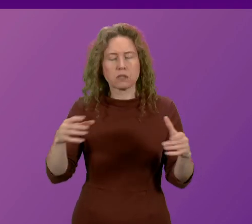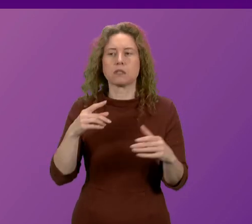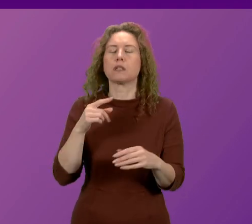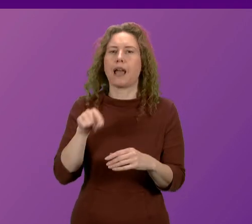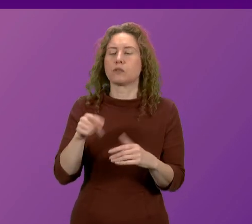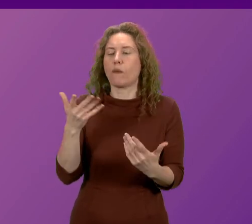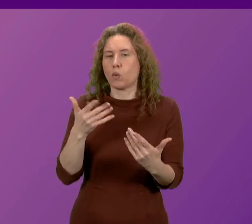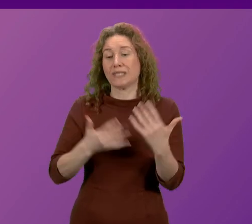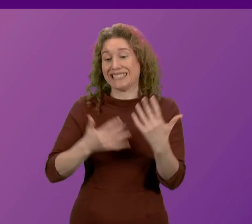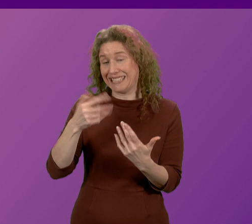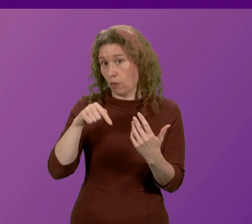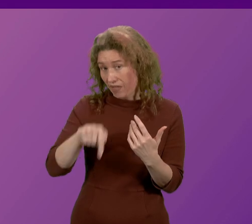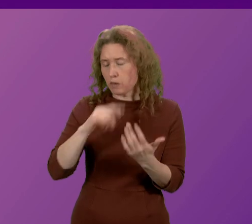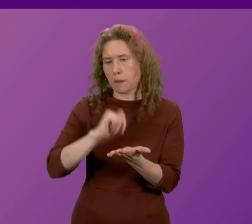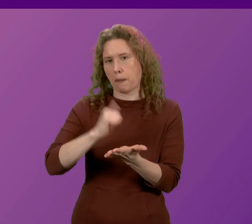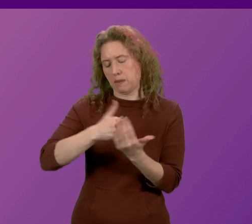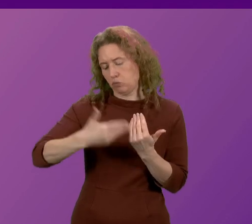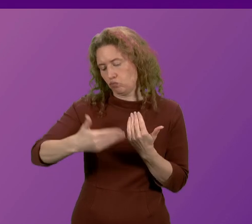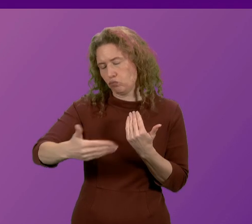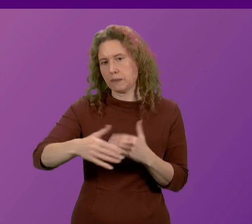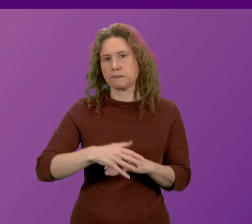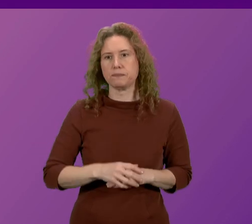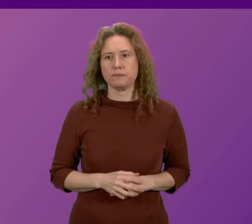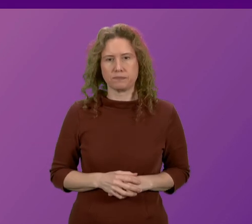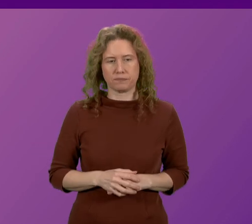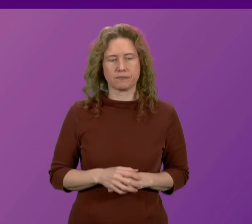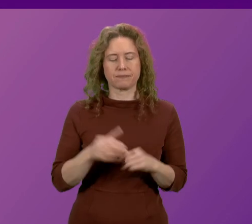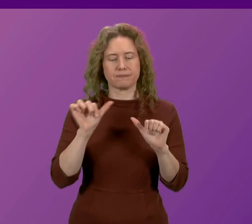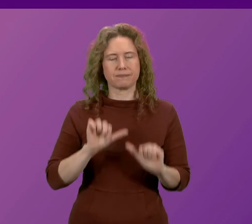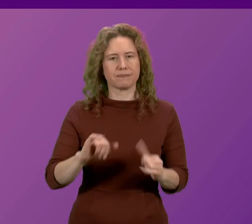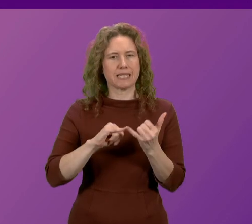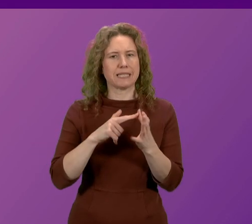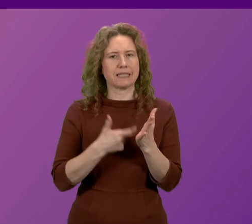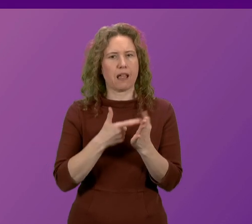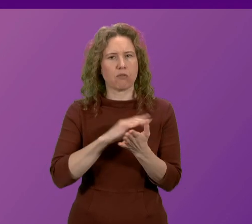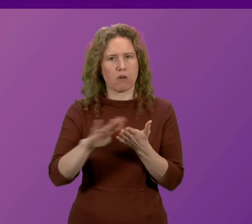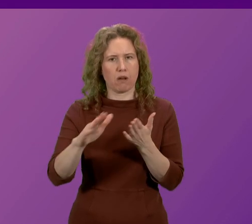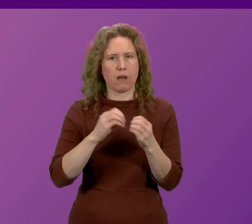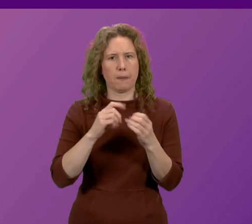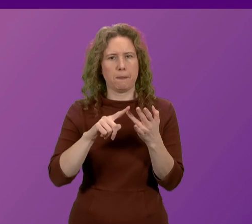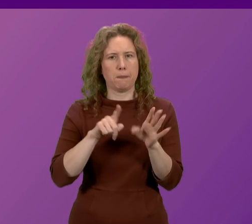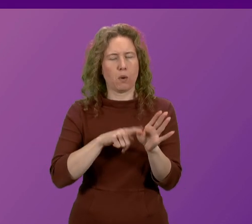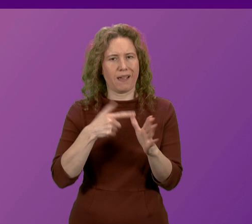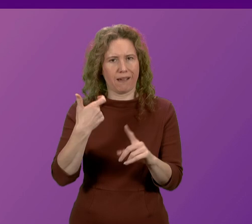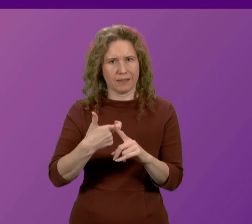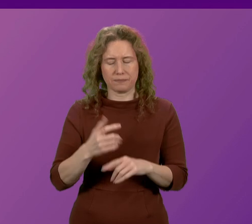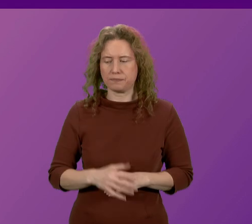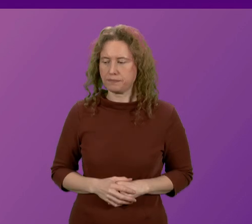the statistics on that will be published in due course. Sarah Boyack. Thank you, Presiding Officer.